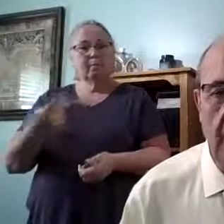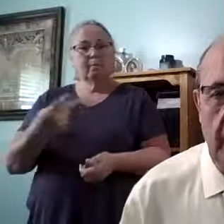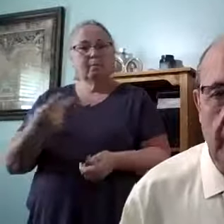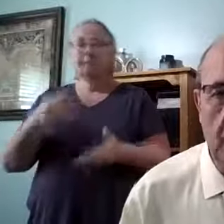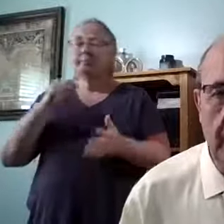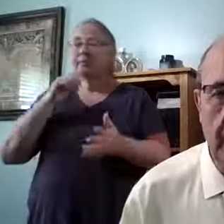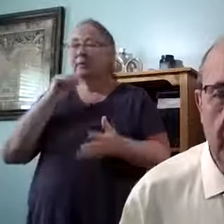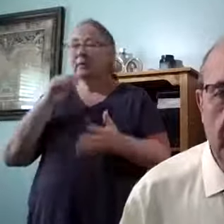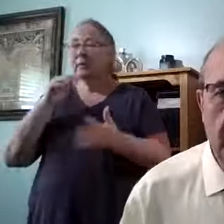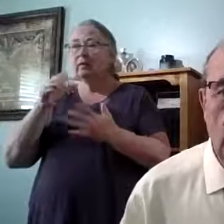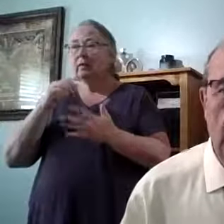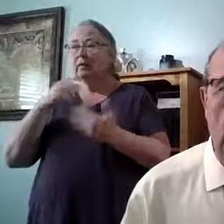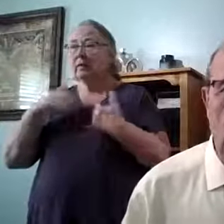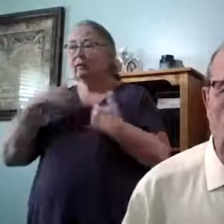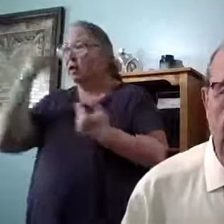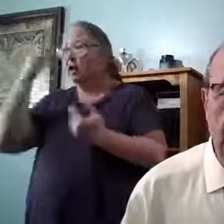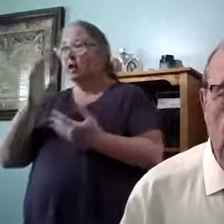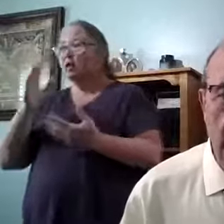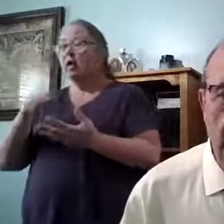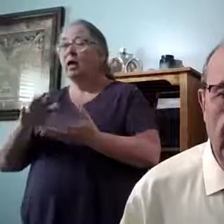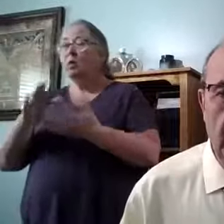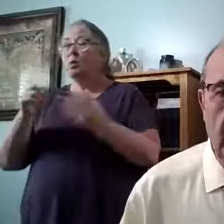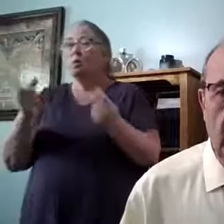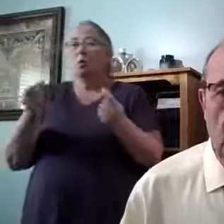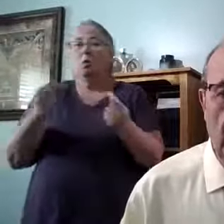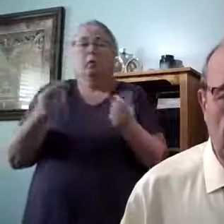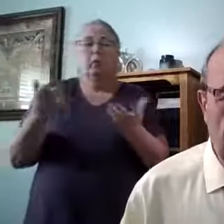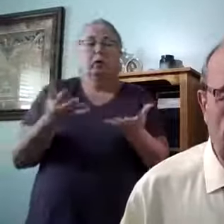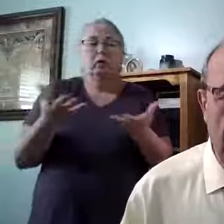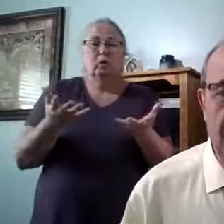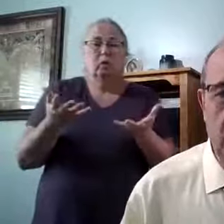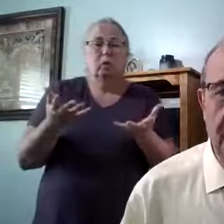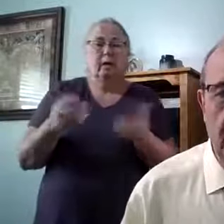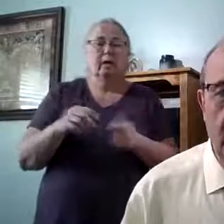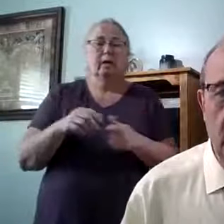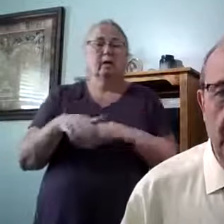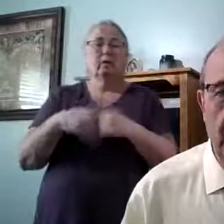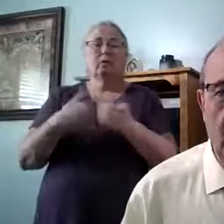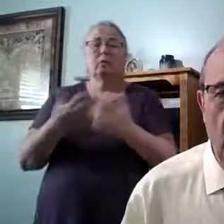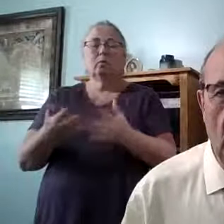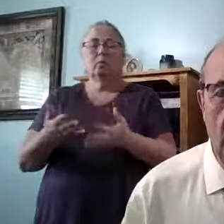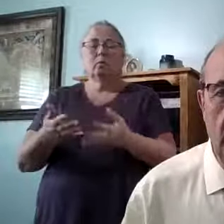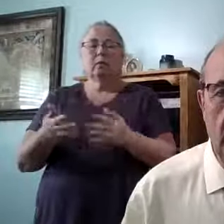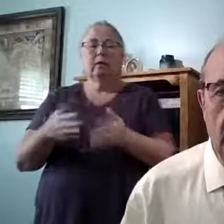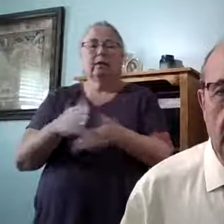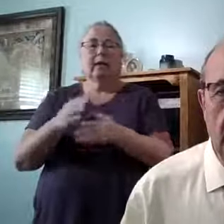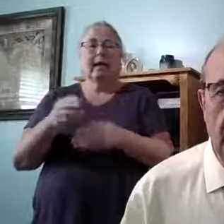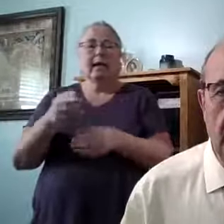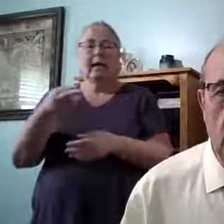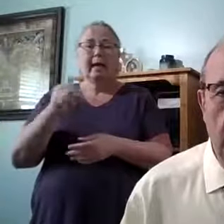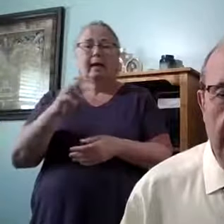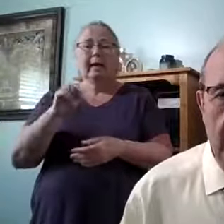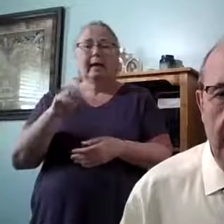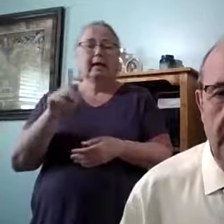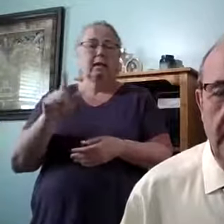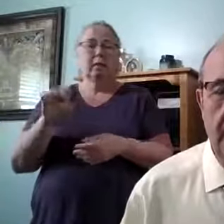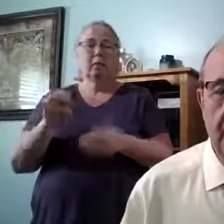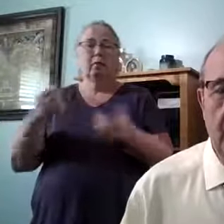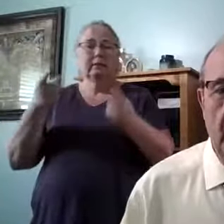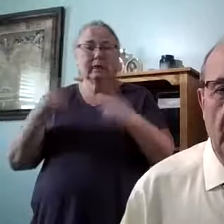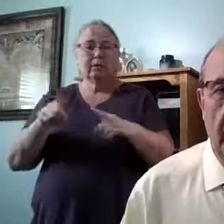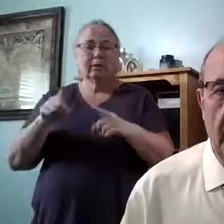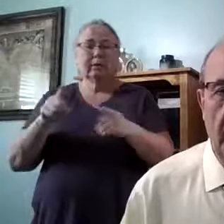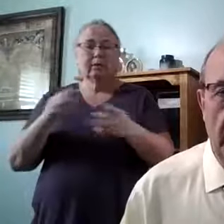how would we be coping? What would we be doing? Well, I'm so thankful that I've learned the reality